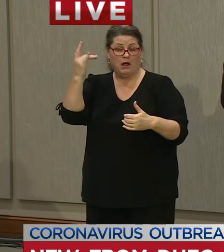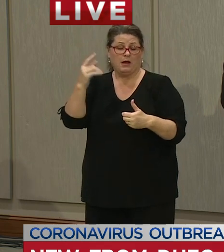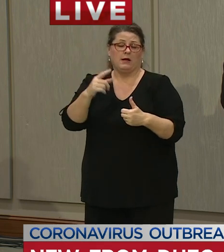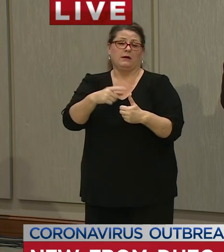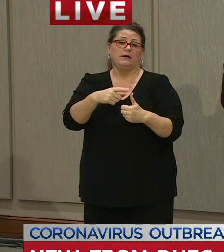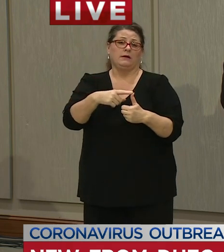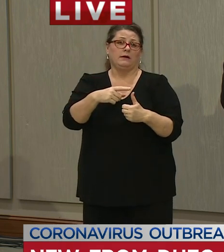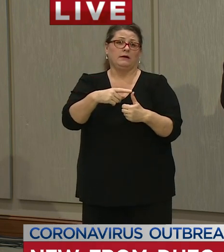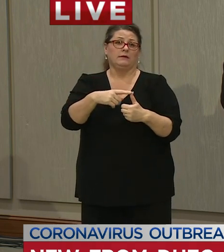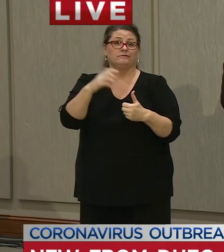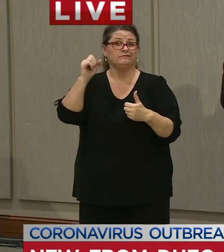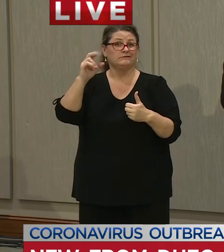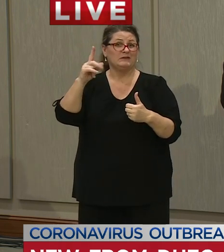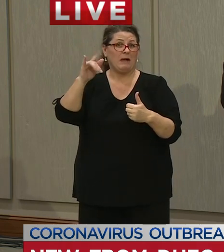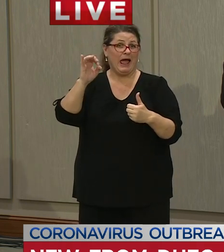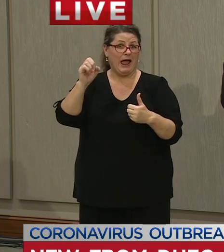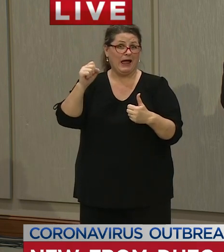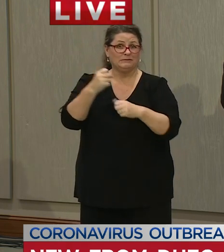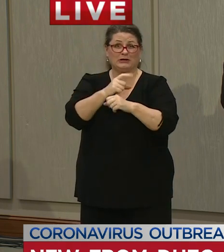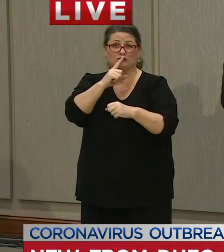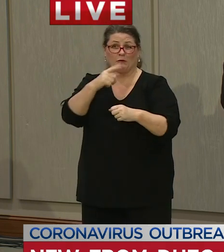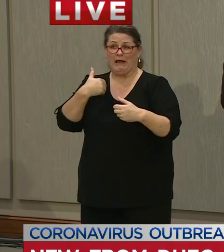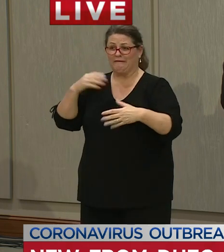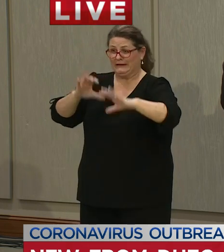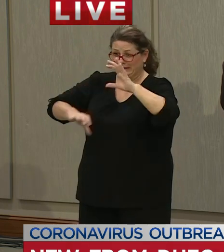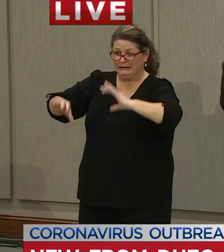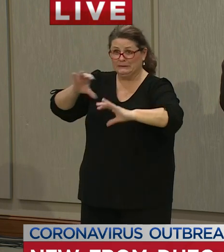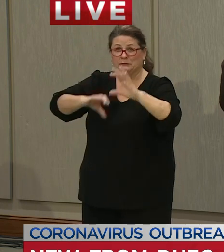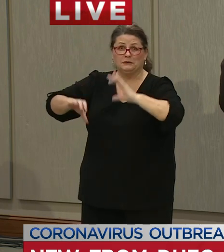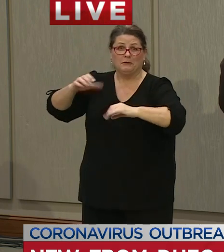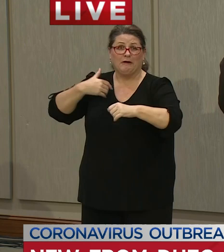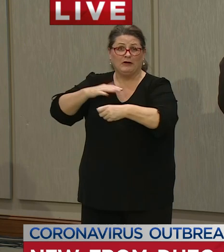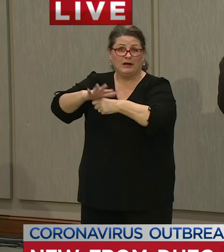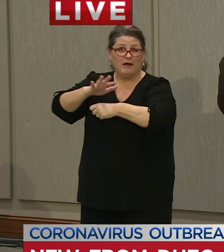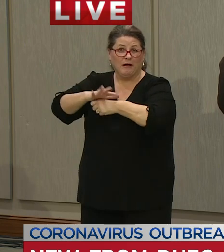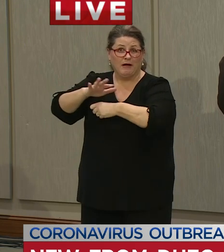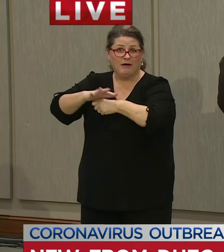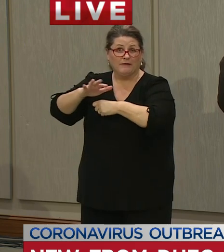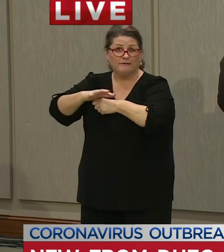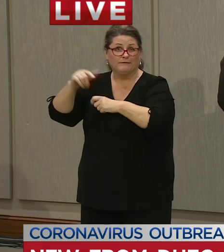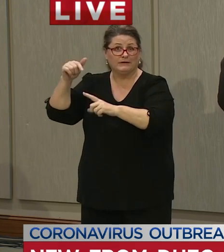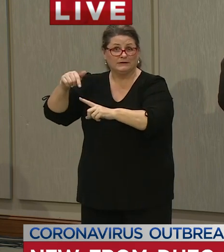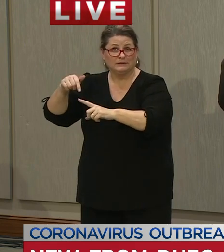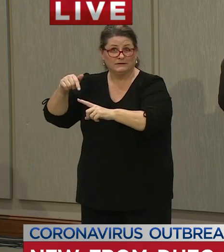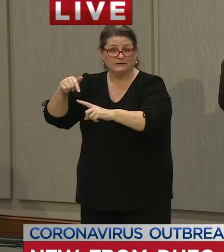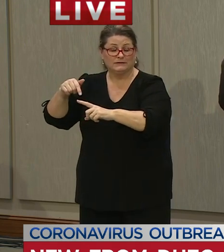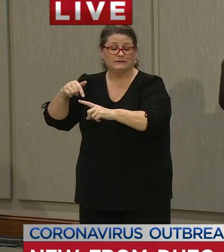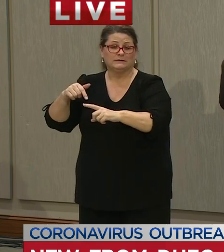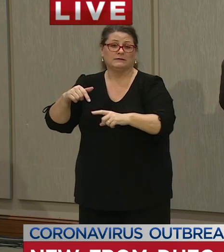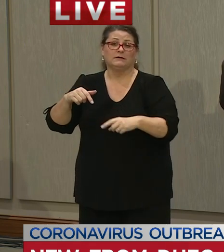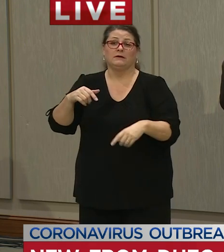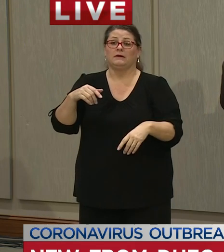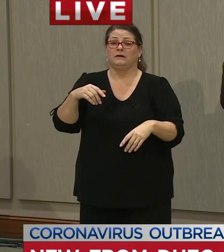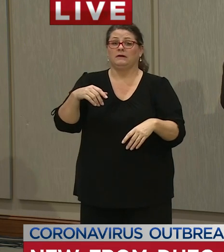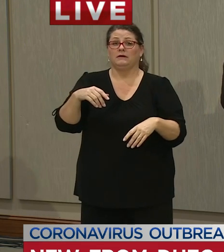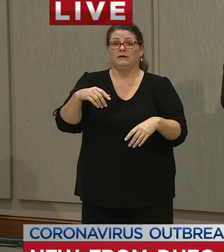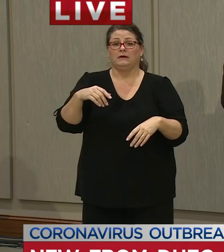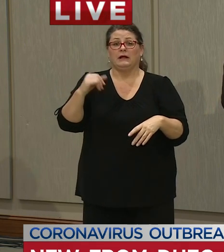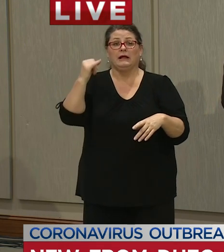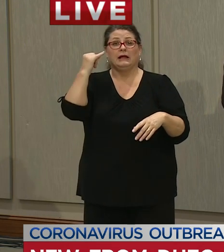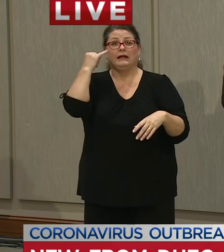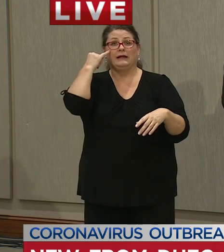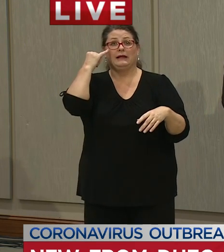uncertain supply of reagents and transport material um so really if we were to have um